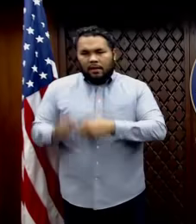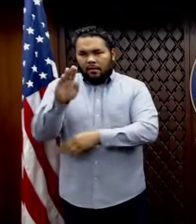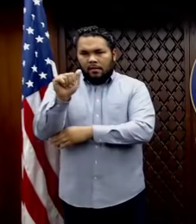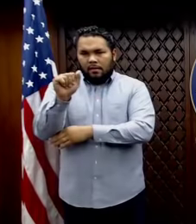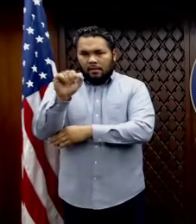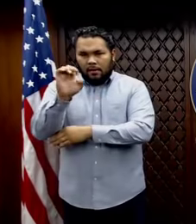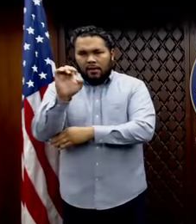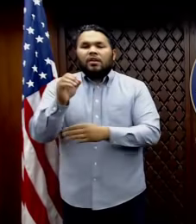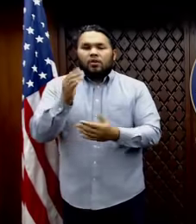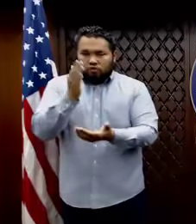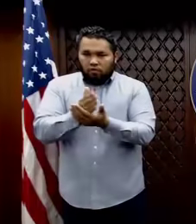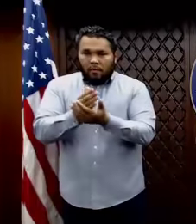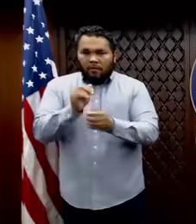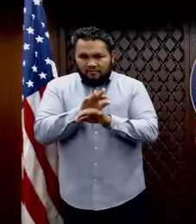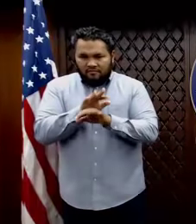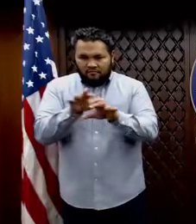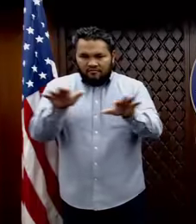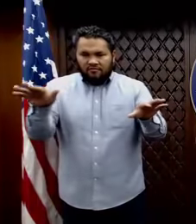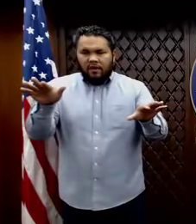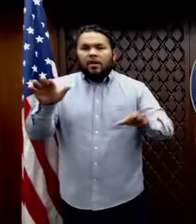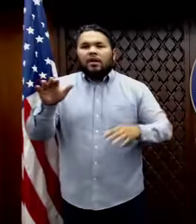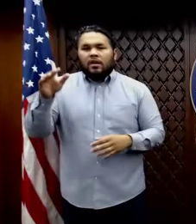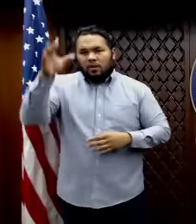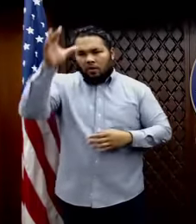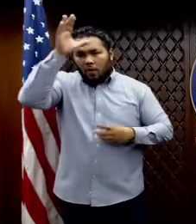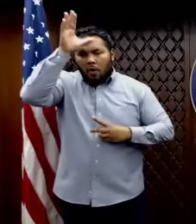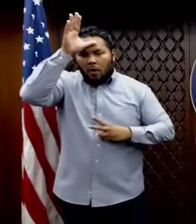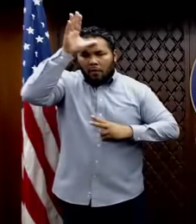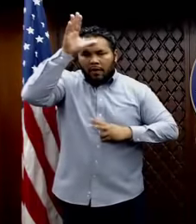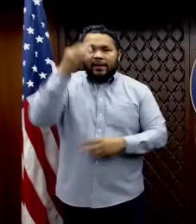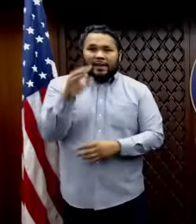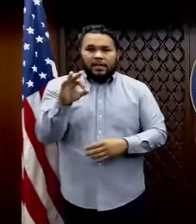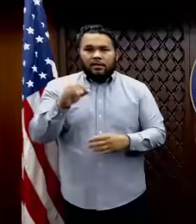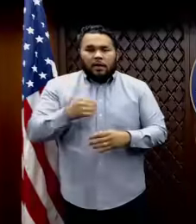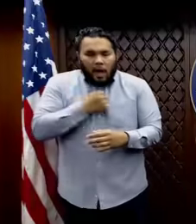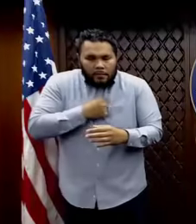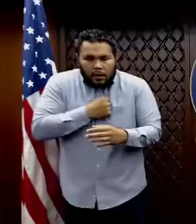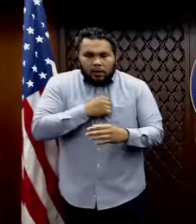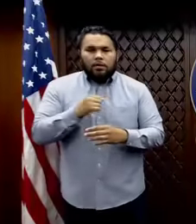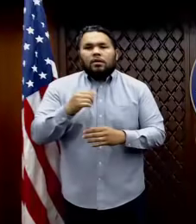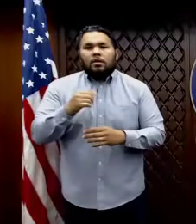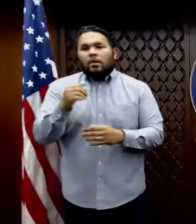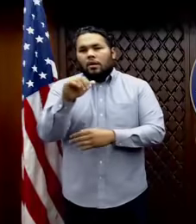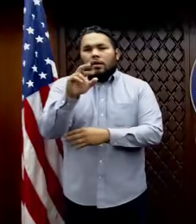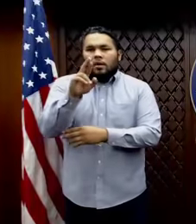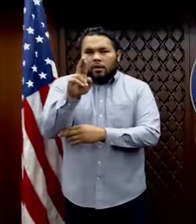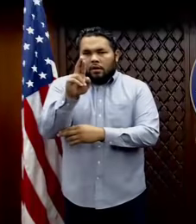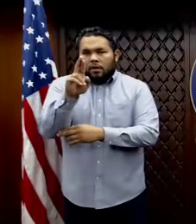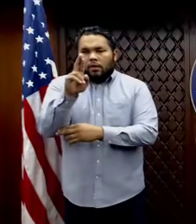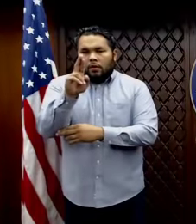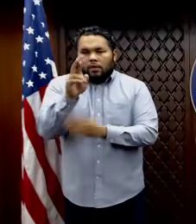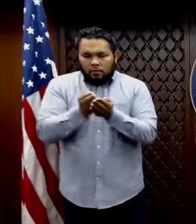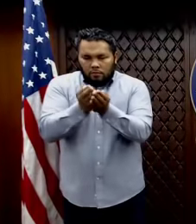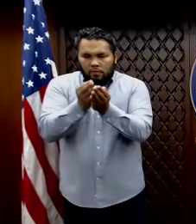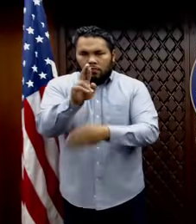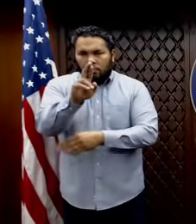as well as to support our shipmates and sailors on the USS Harry S. Truman. I'm sorry, the USS Theodore Roosevelt and the other ships and